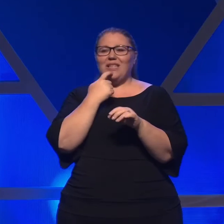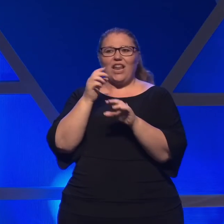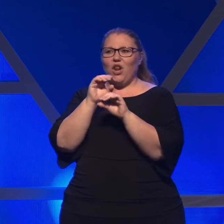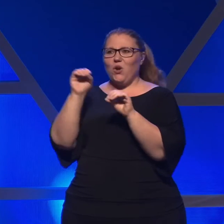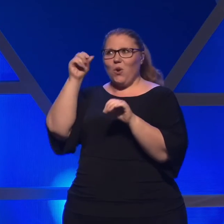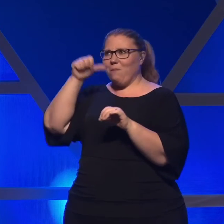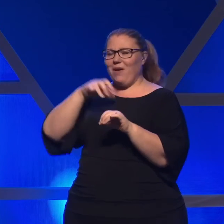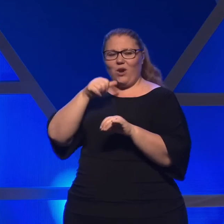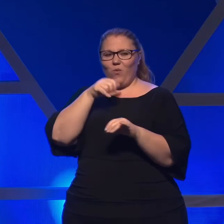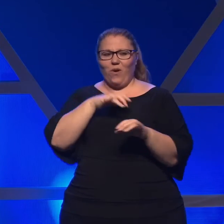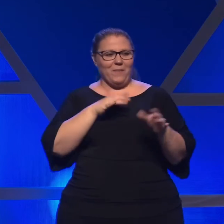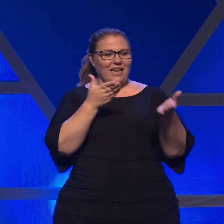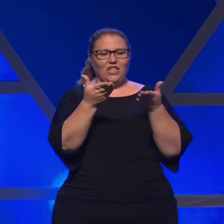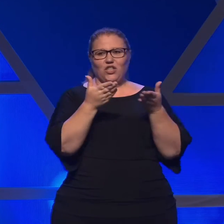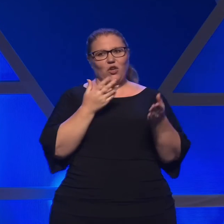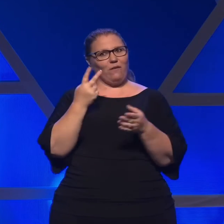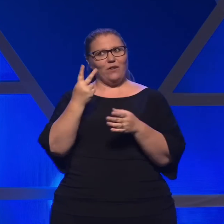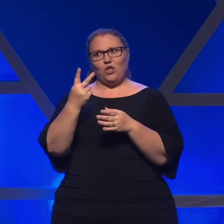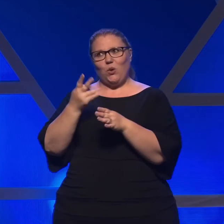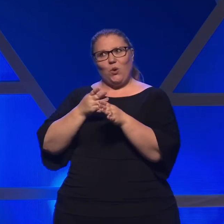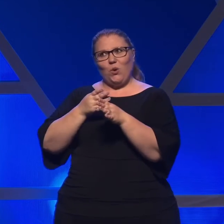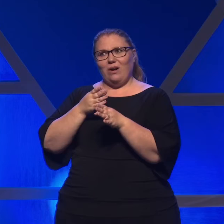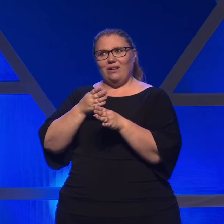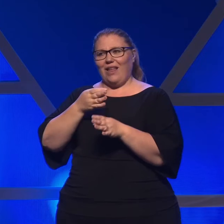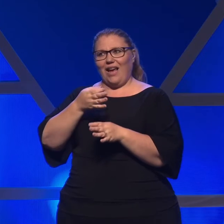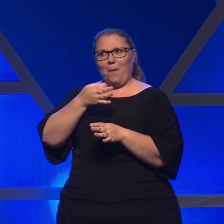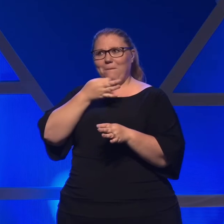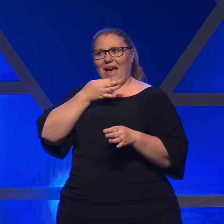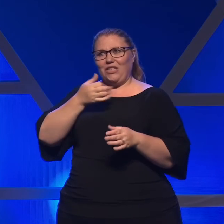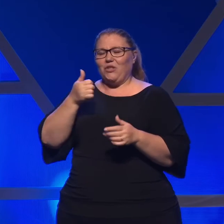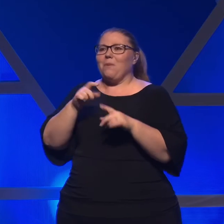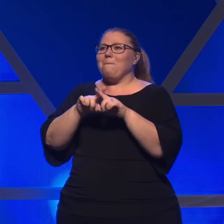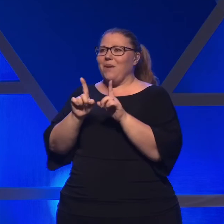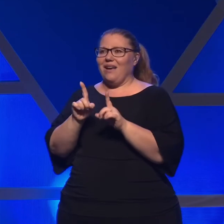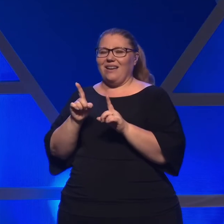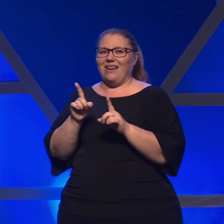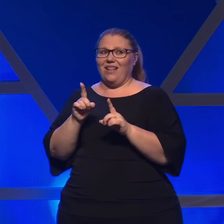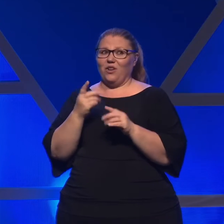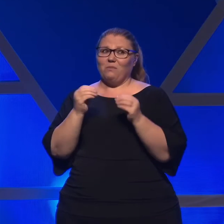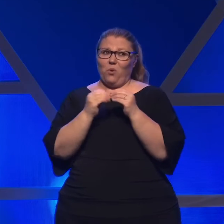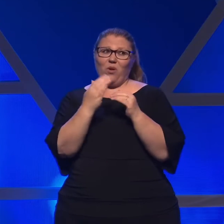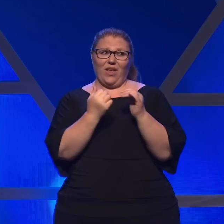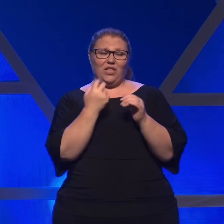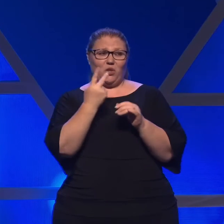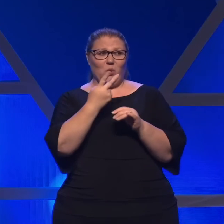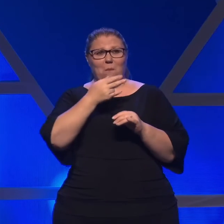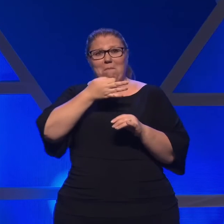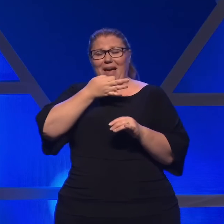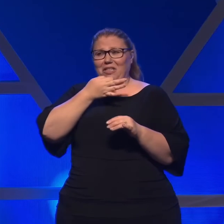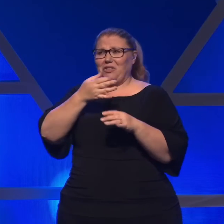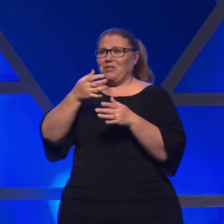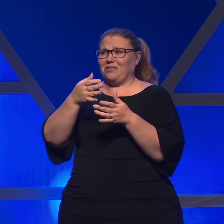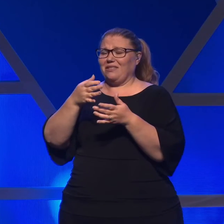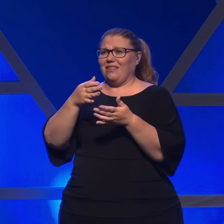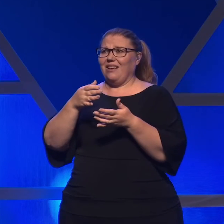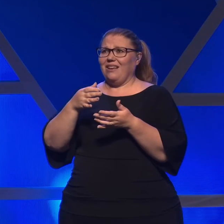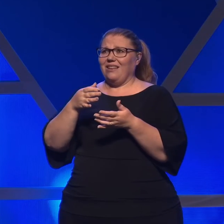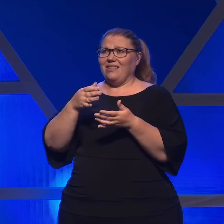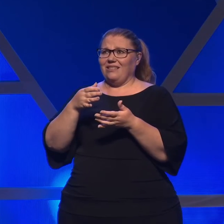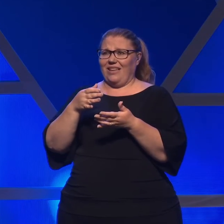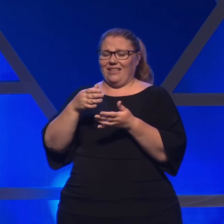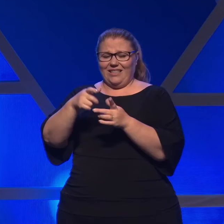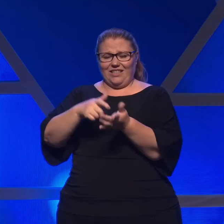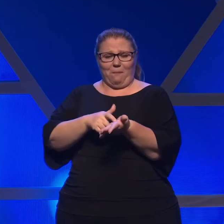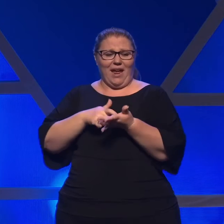serve two masters. But Lord, there seem to be far more than two masters demanding my attention in life. People,